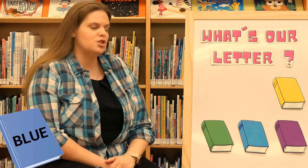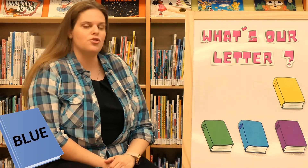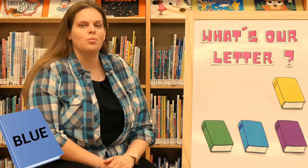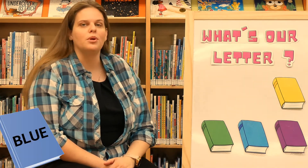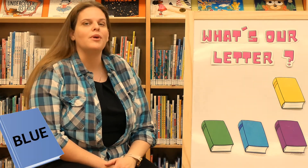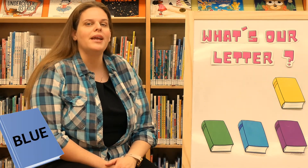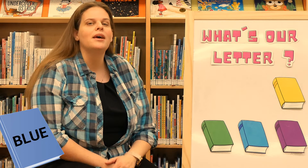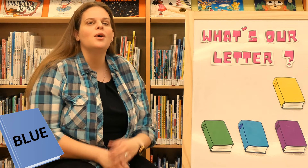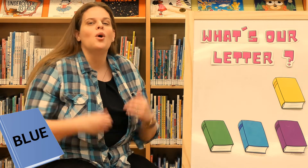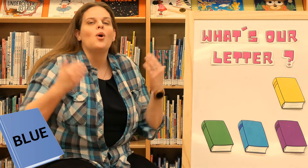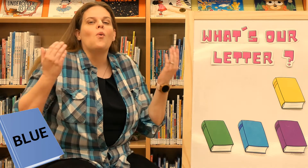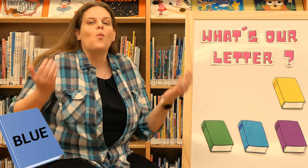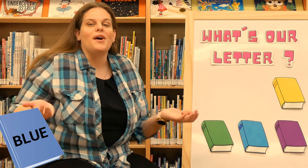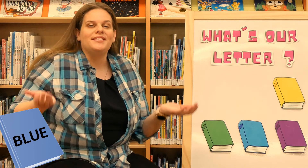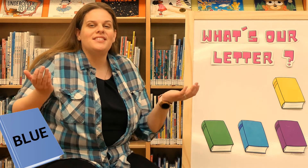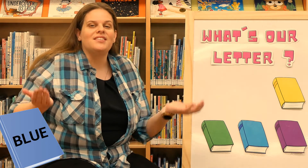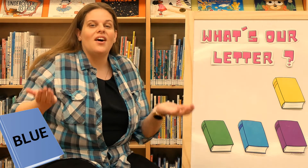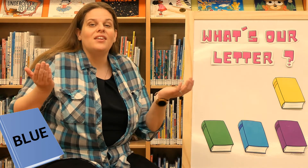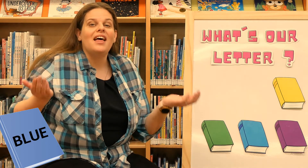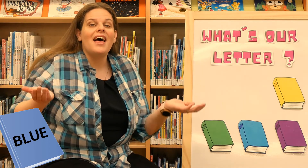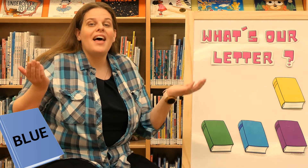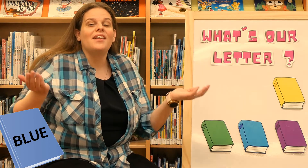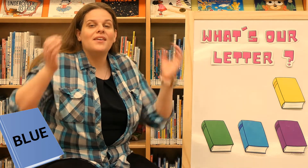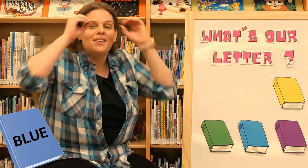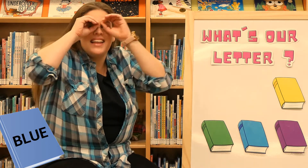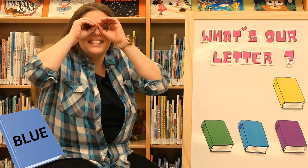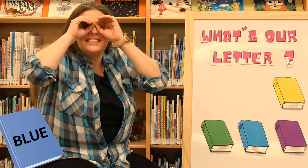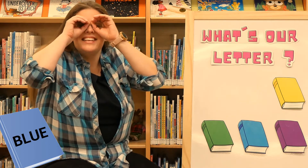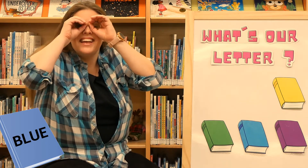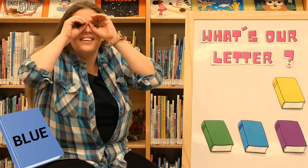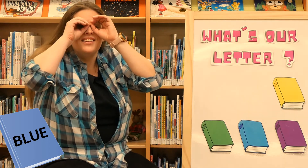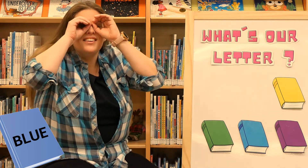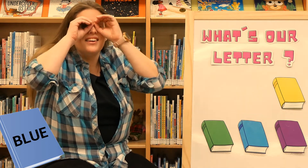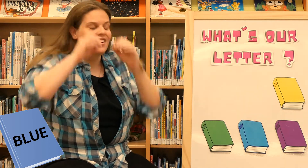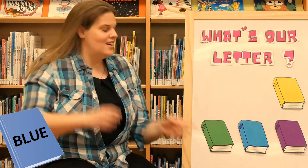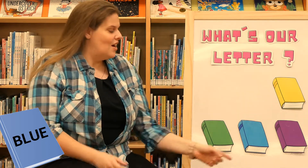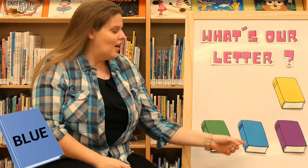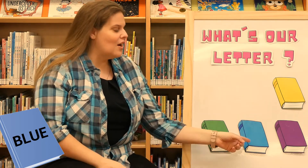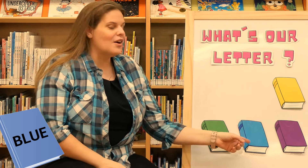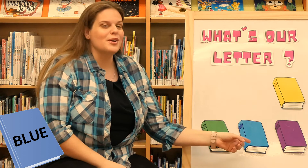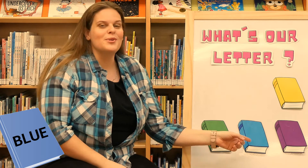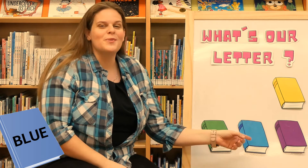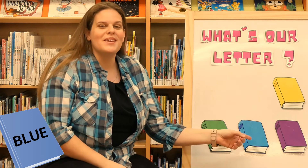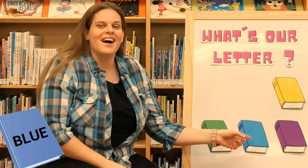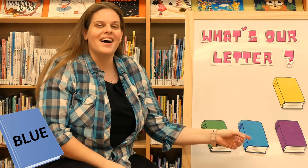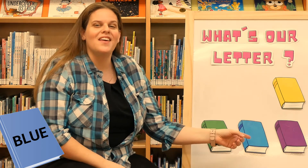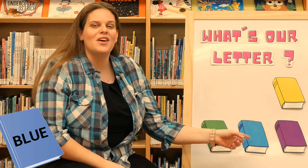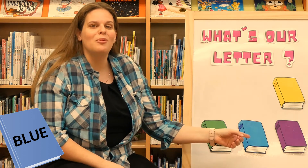Let's try blue. Ready? What's our letter? Let's take a look. Are you behind the